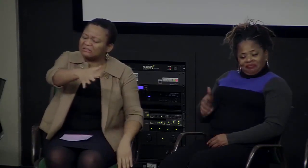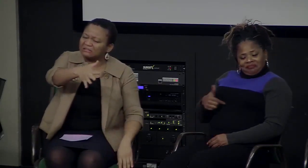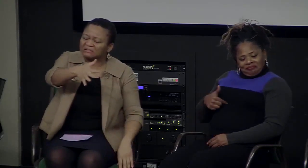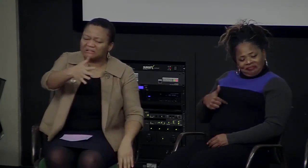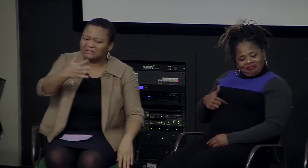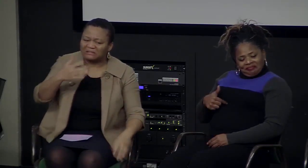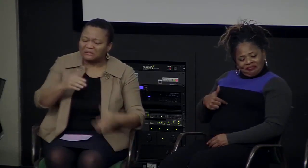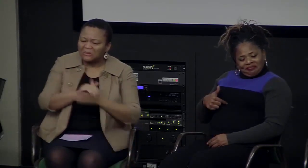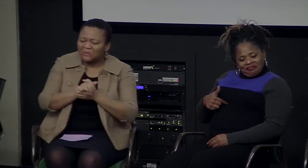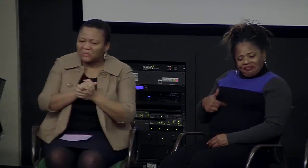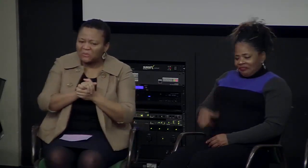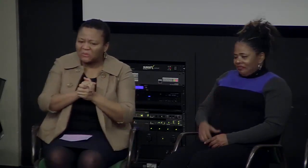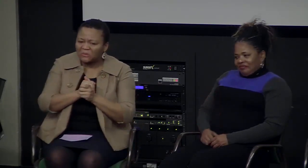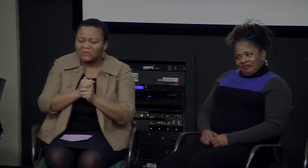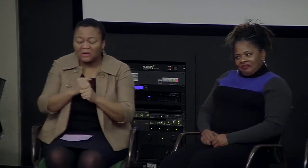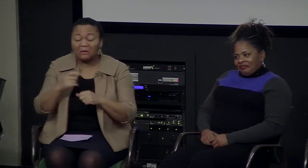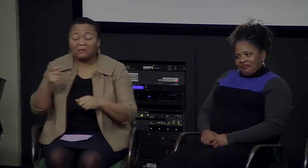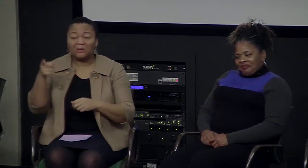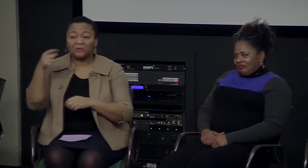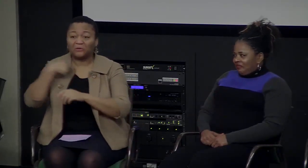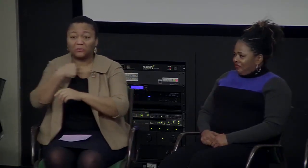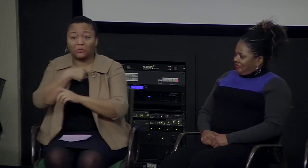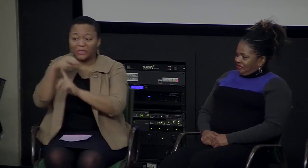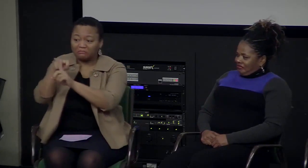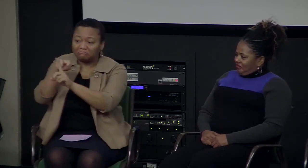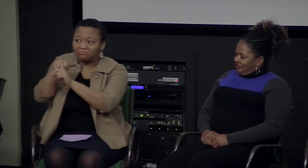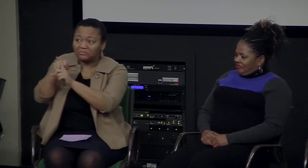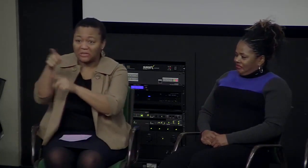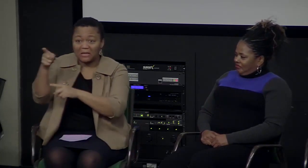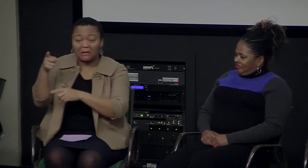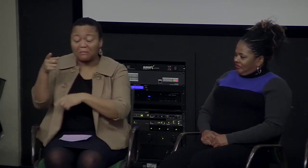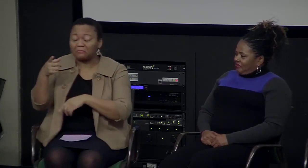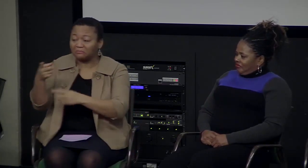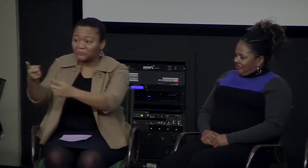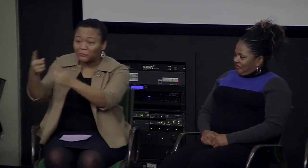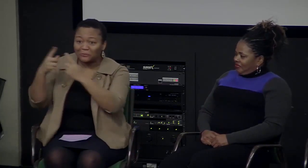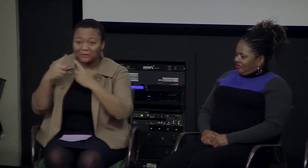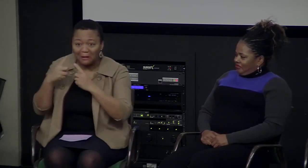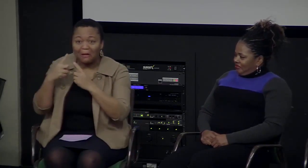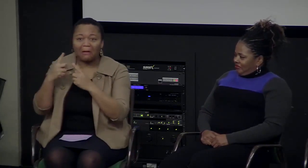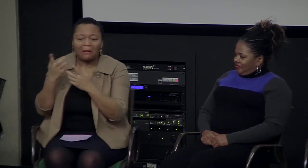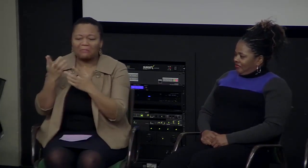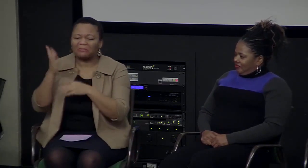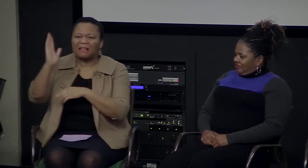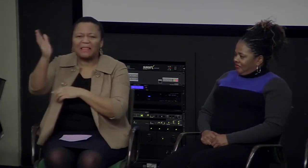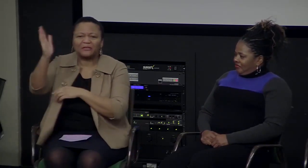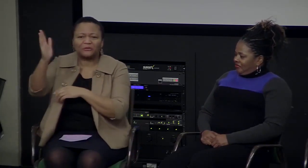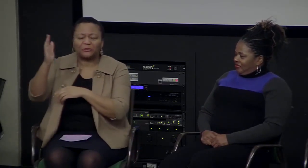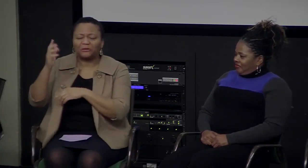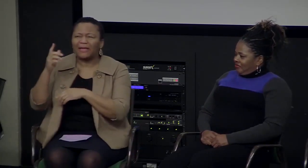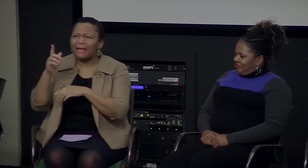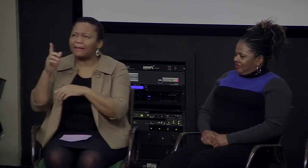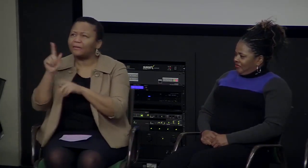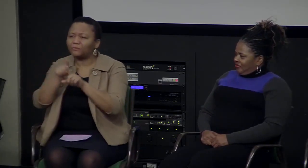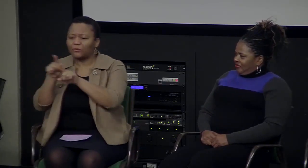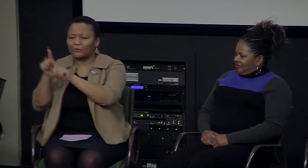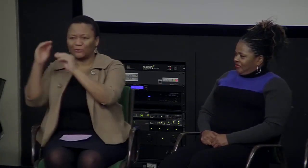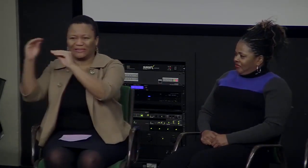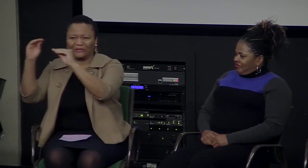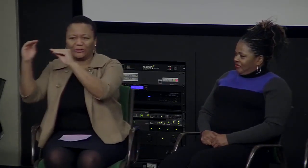in my background but it wasn't as if I knew that much about biology. Yeah, me either. So he asked Dr. Merritt to